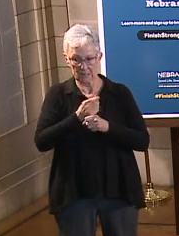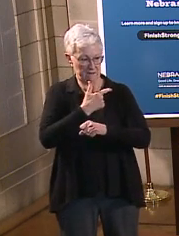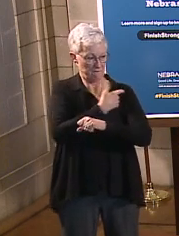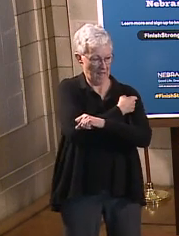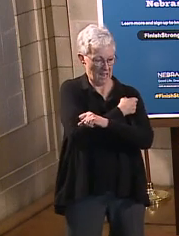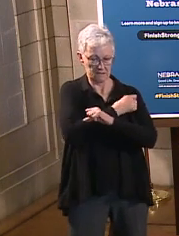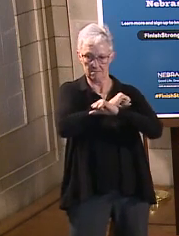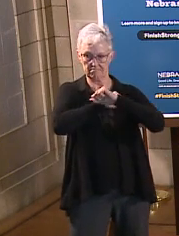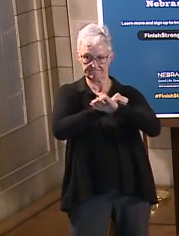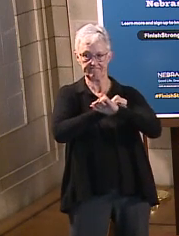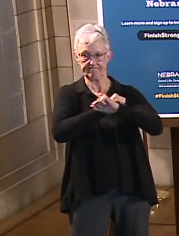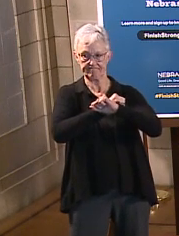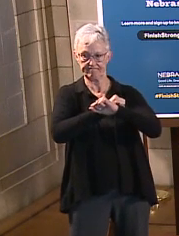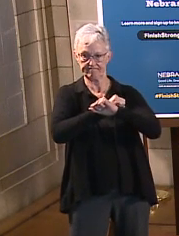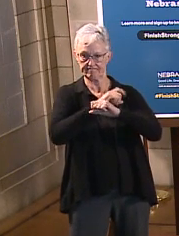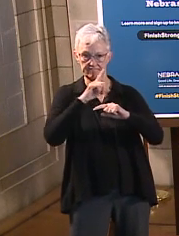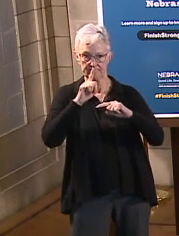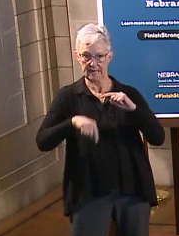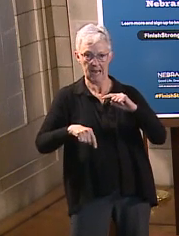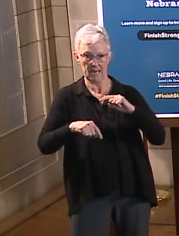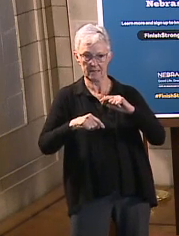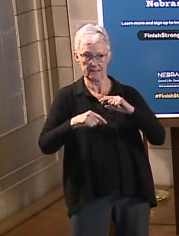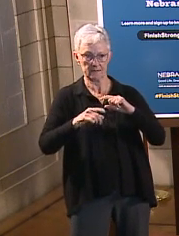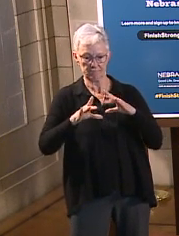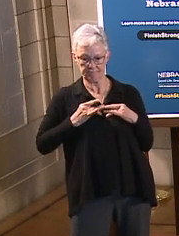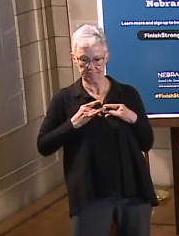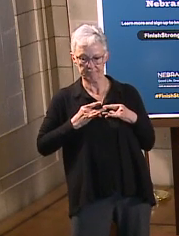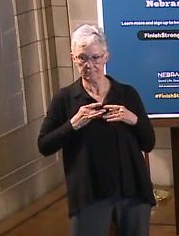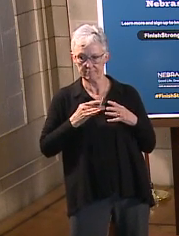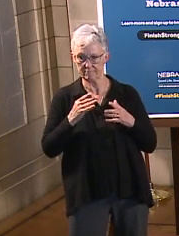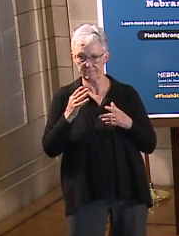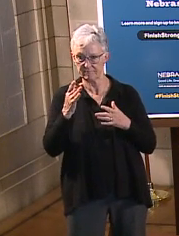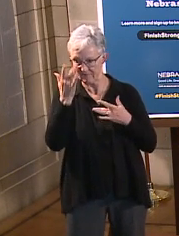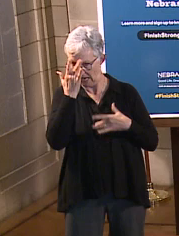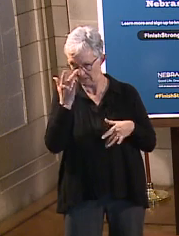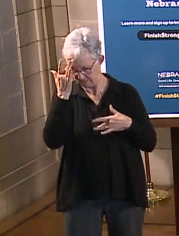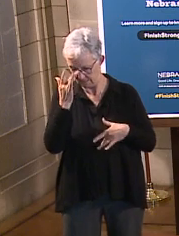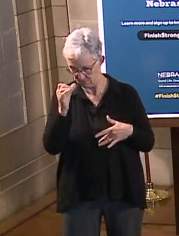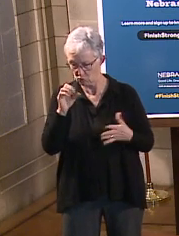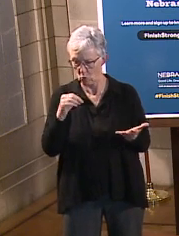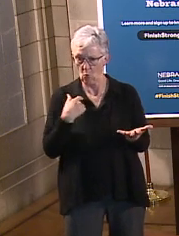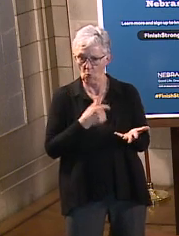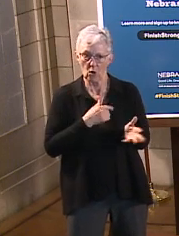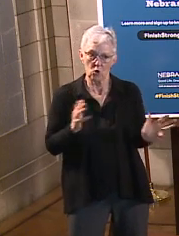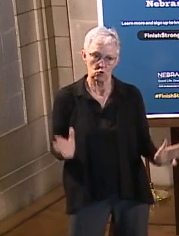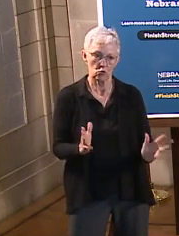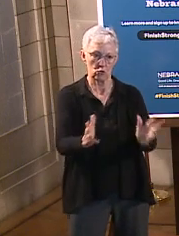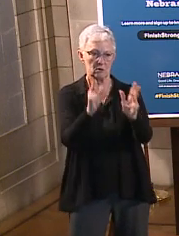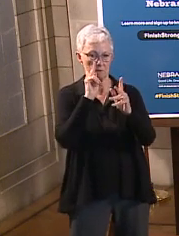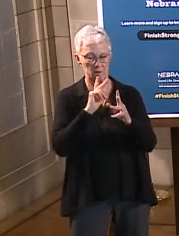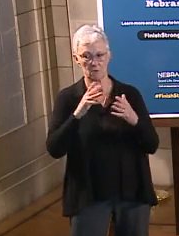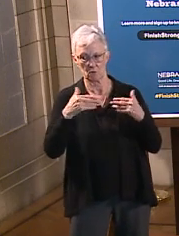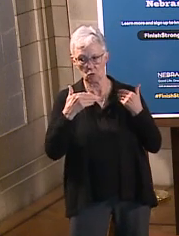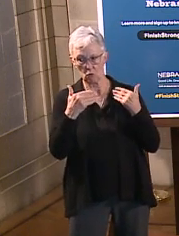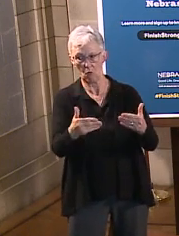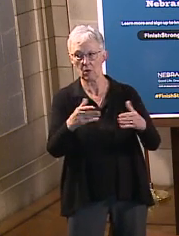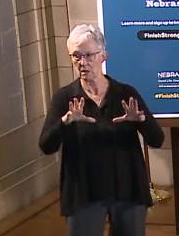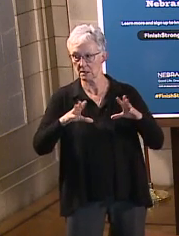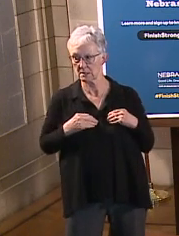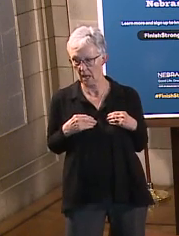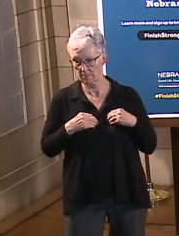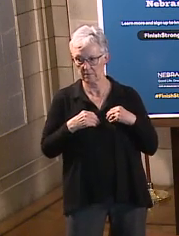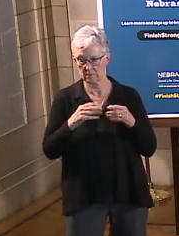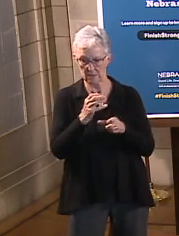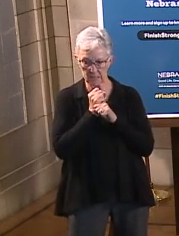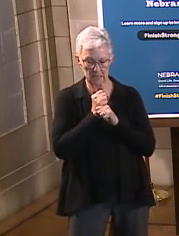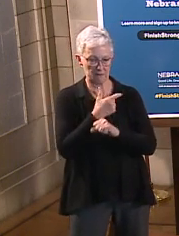get back to, you know, normal life is by getting through this pandemic is by getting people vaccinated. Because that's the only way, there's only two ways to develop the